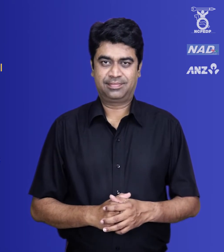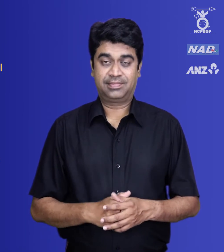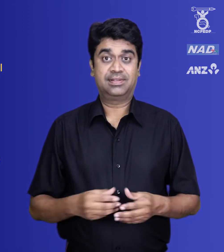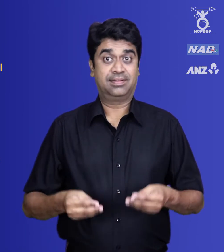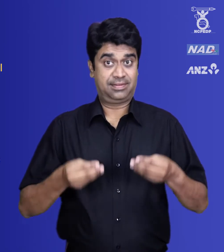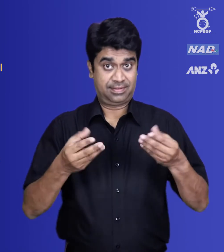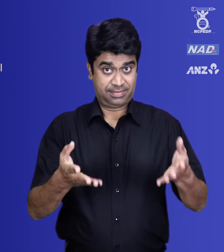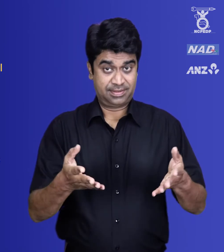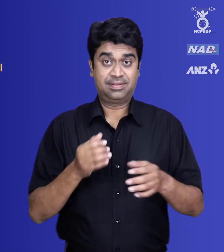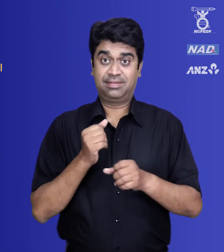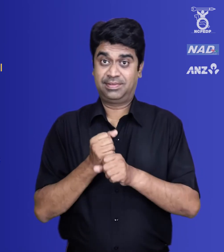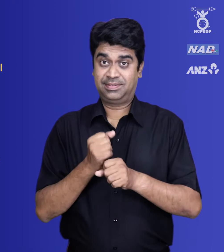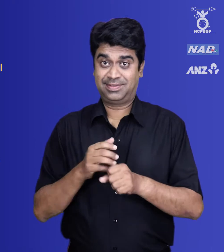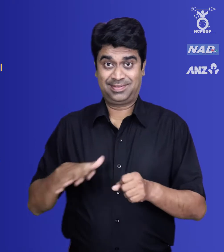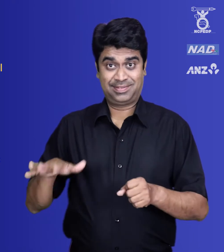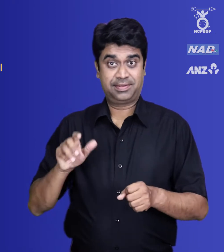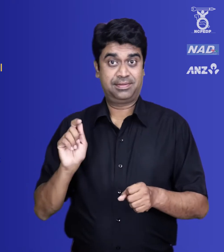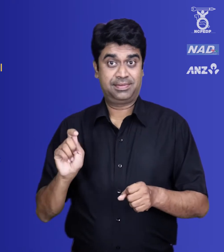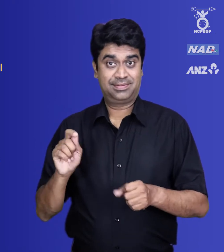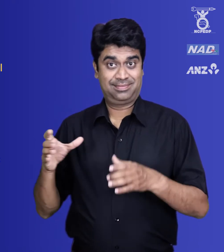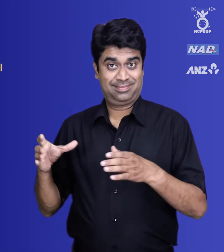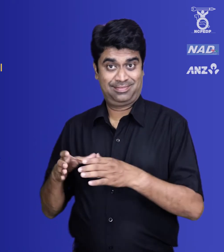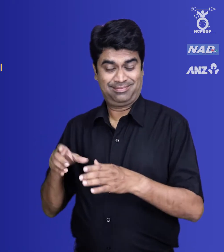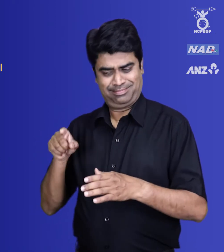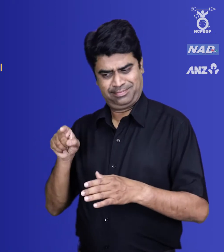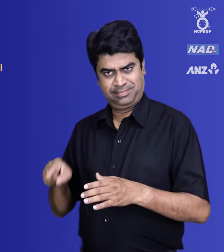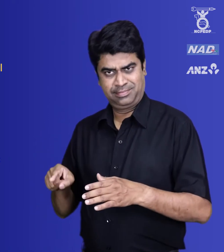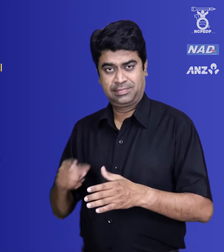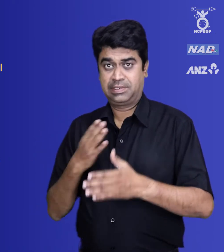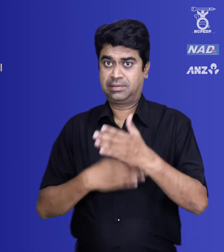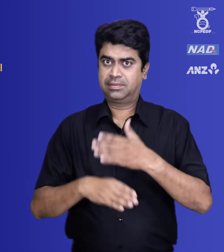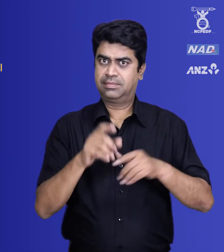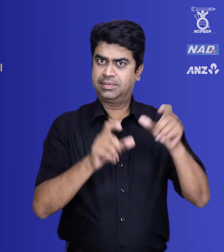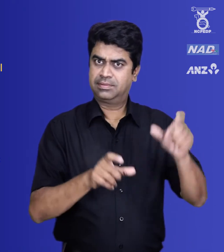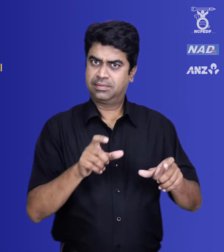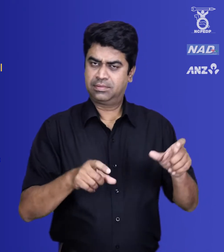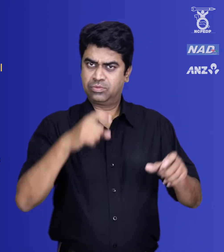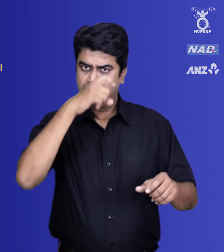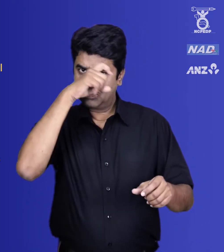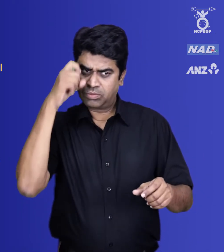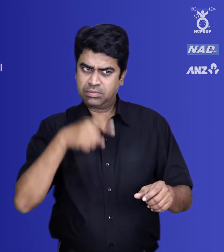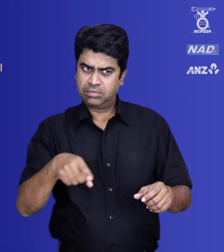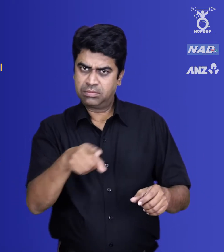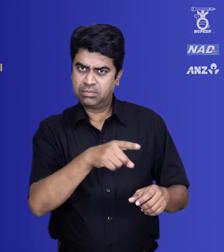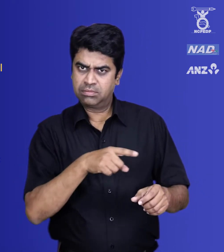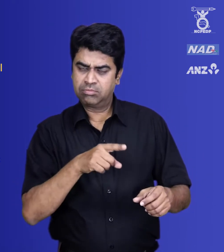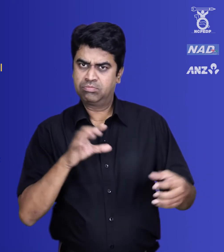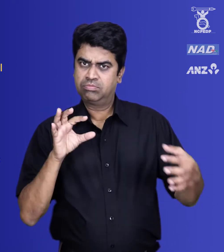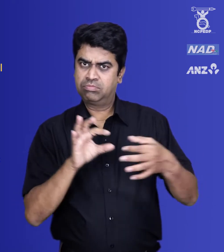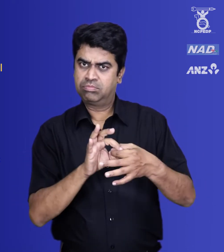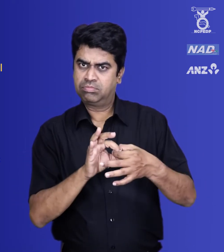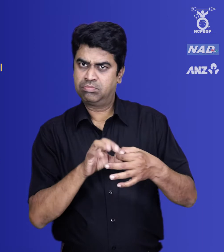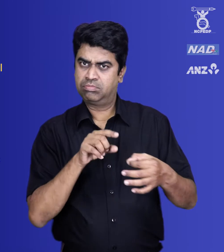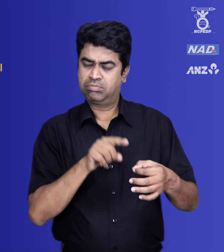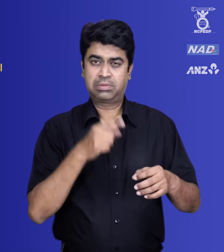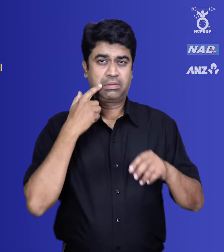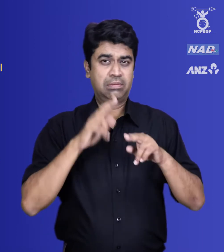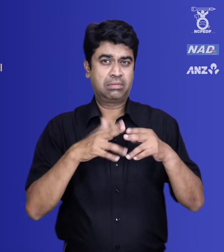may, having regard to the type of work carried on in any establishment by notification and subject to such conditions,